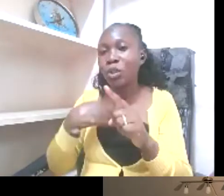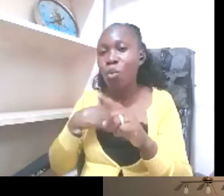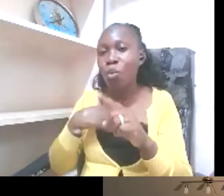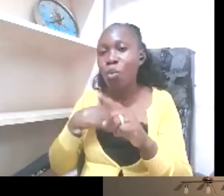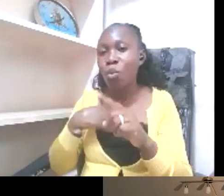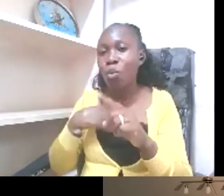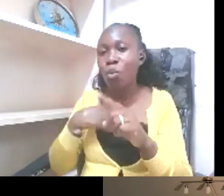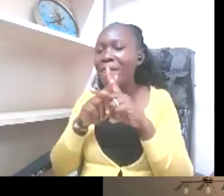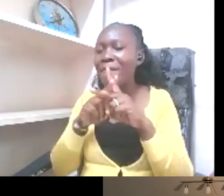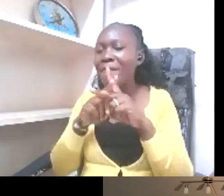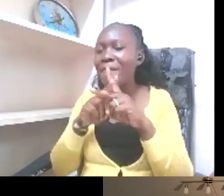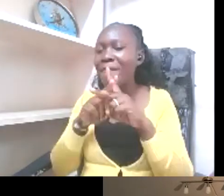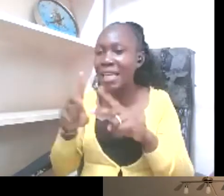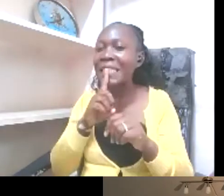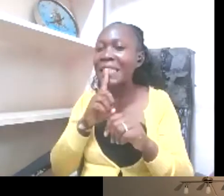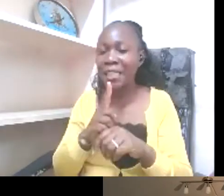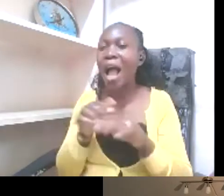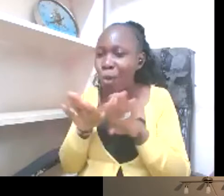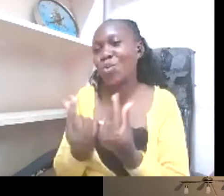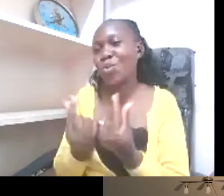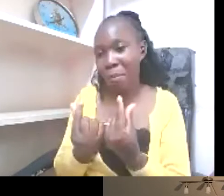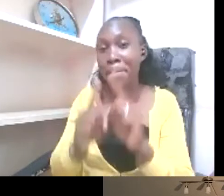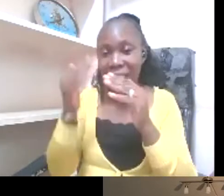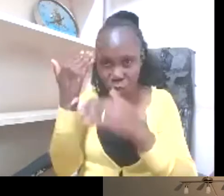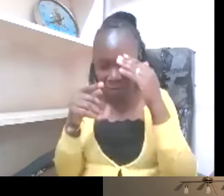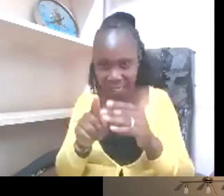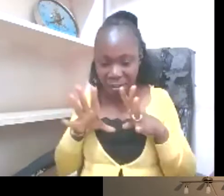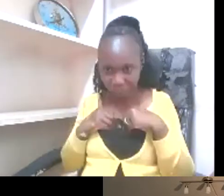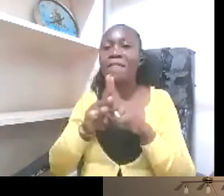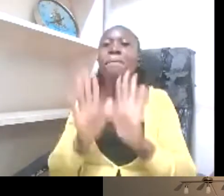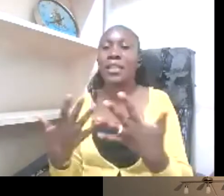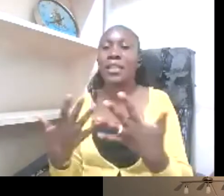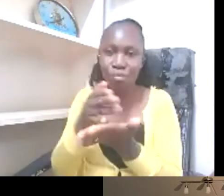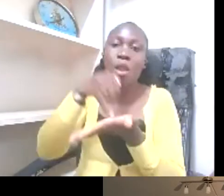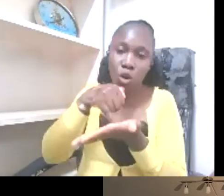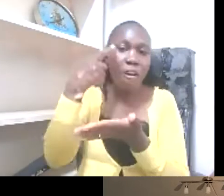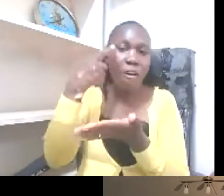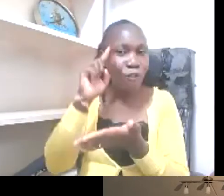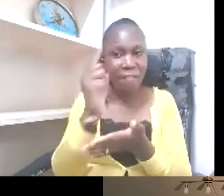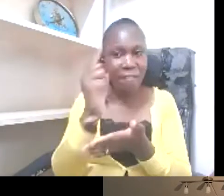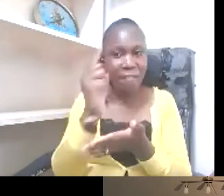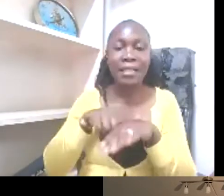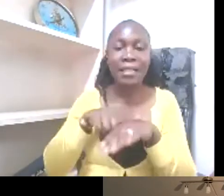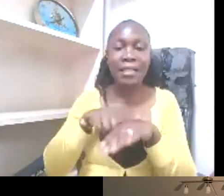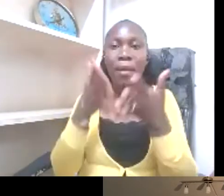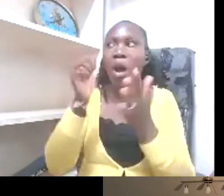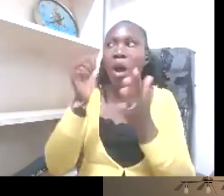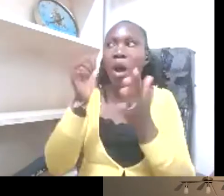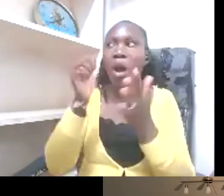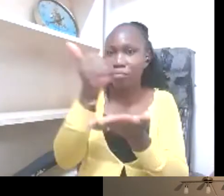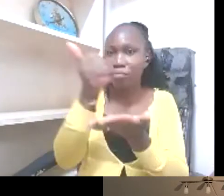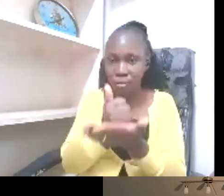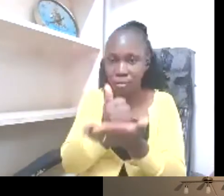to see true inclusion. For the first time ever, now we cannot meet students who are deaf and different